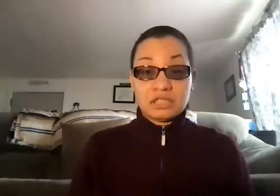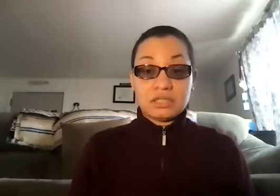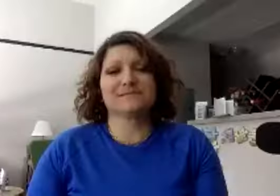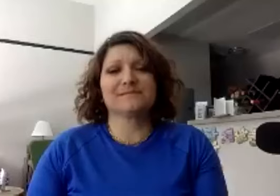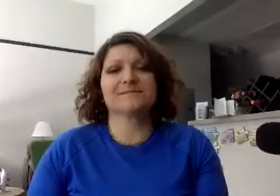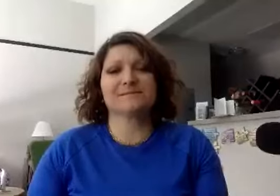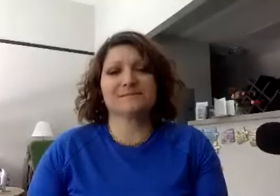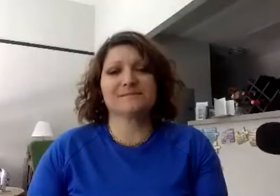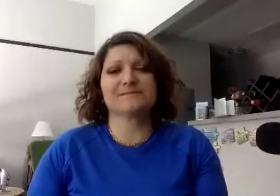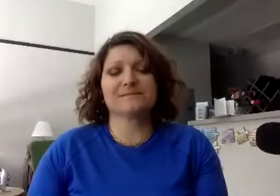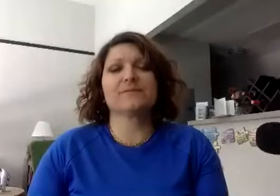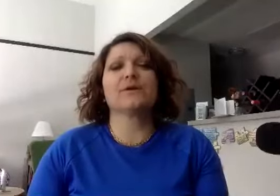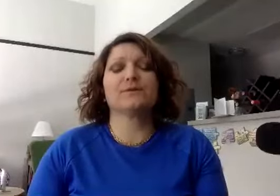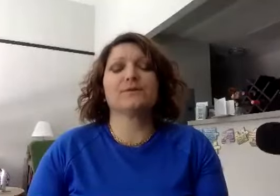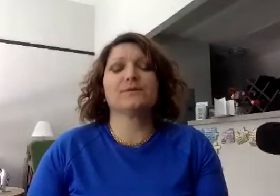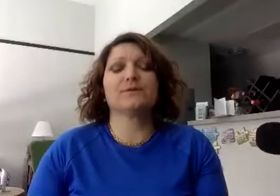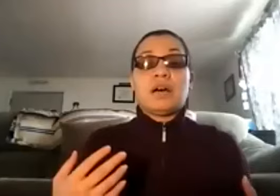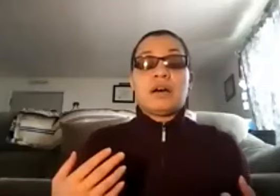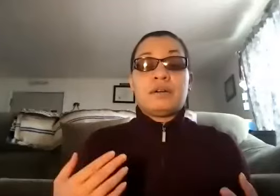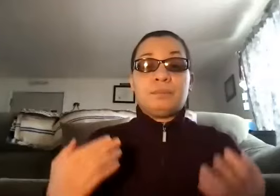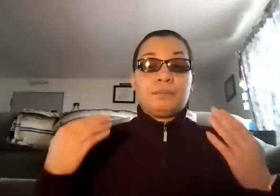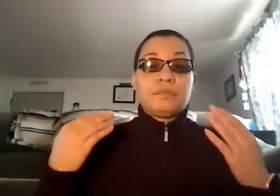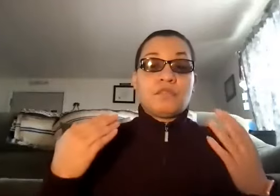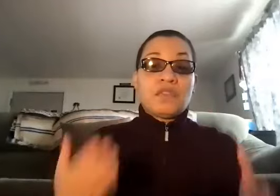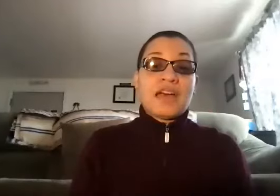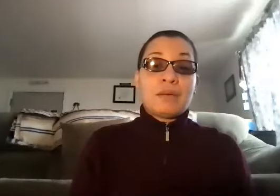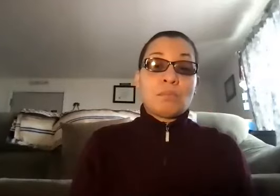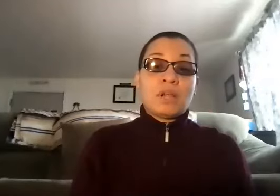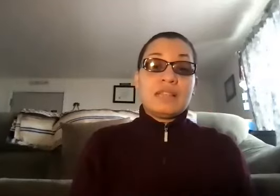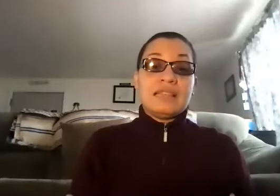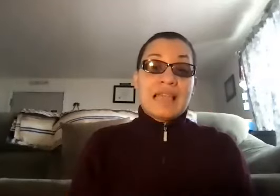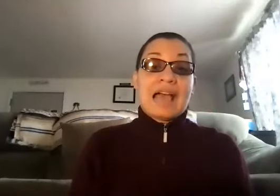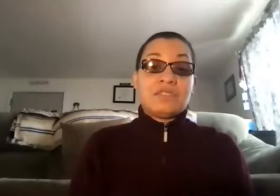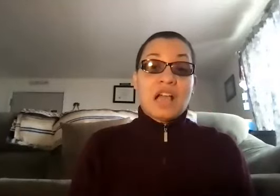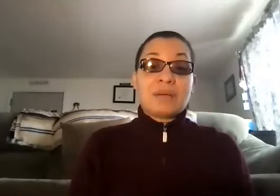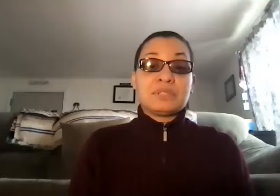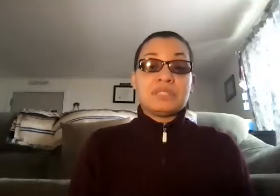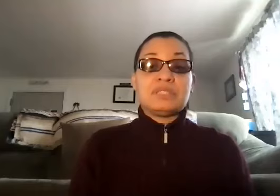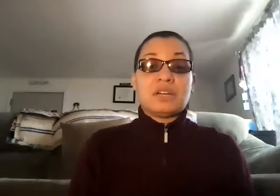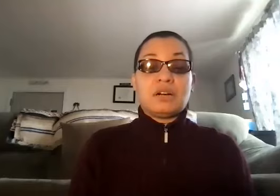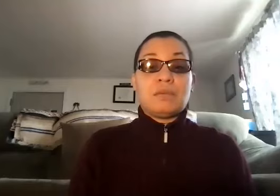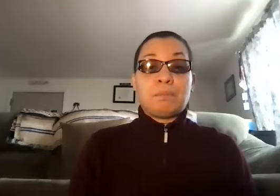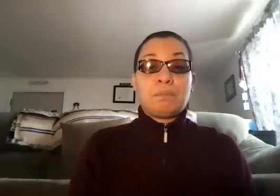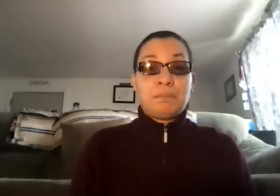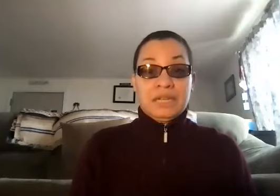like we do. But for them, they have the options of picking